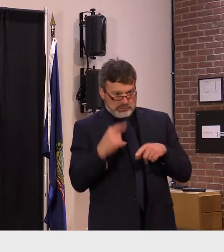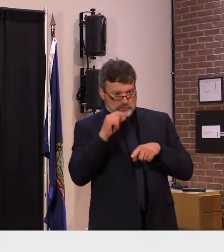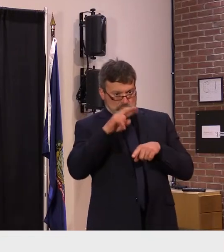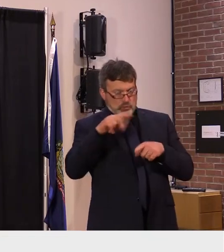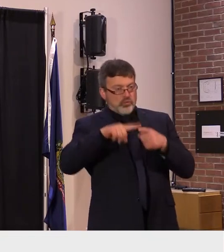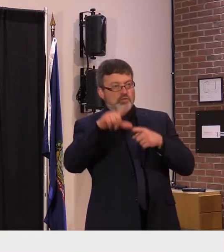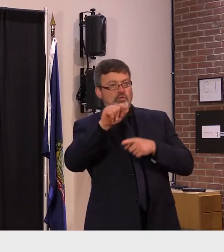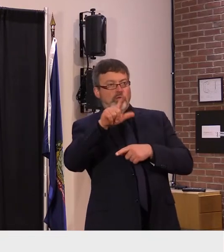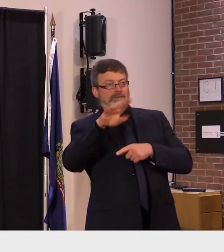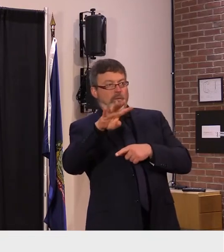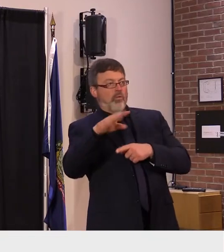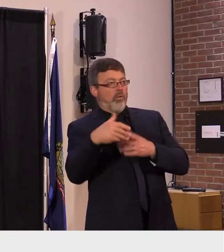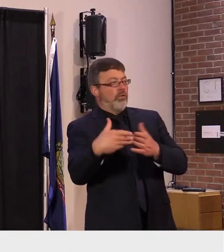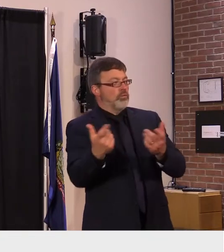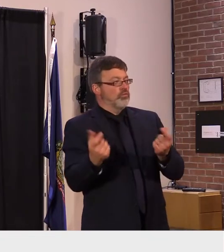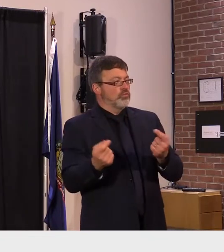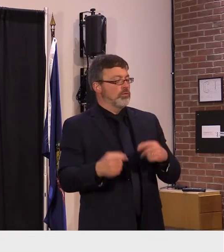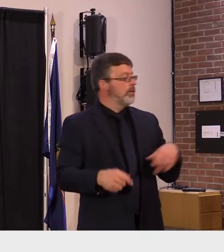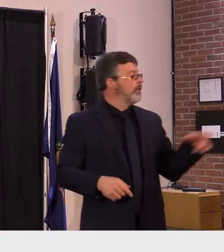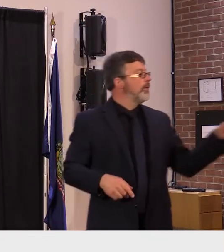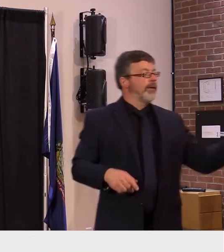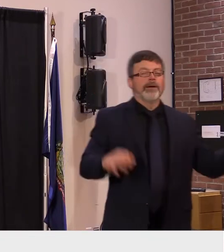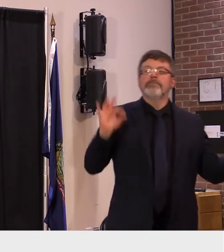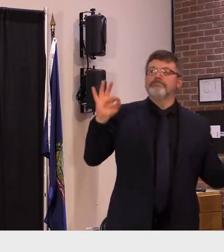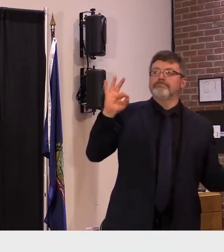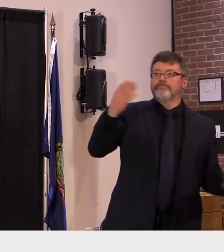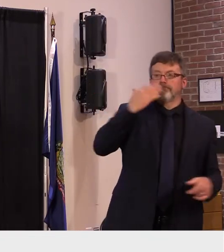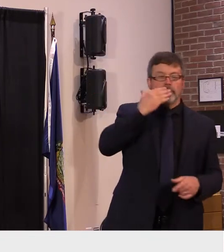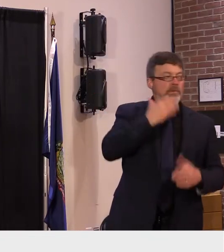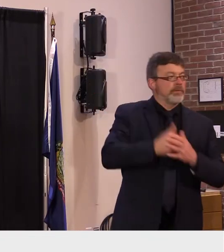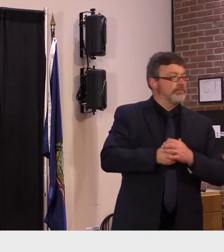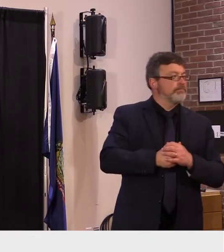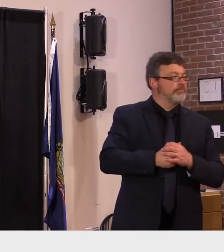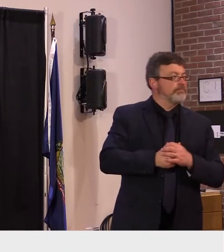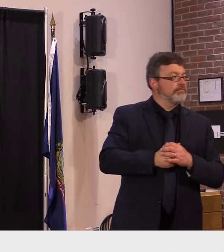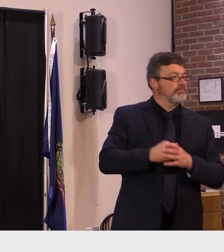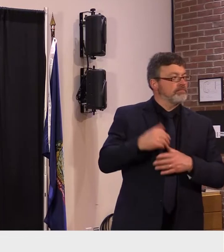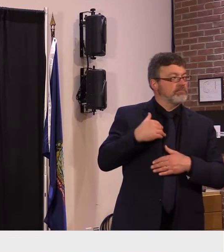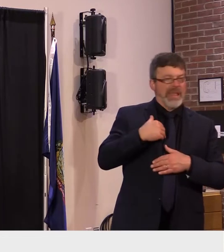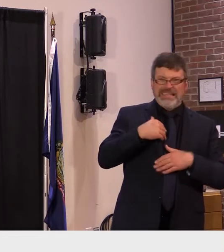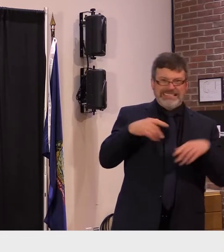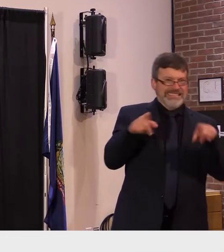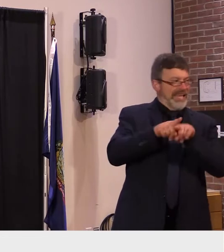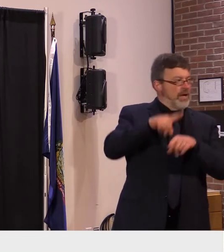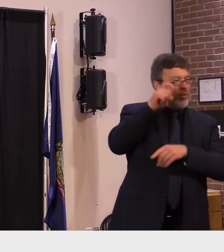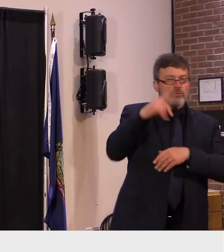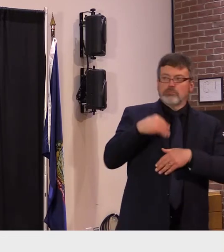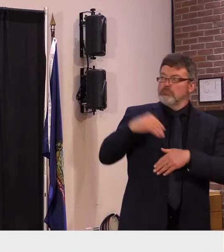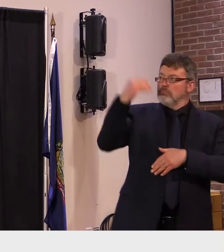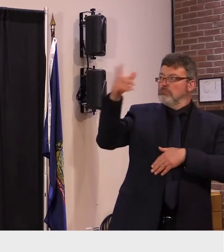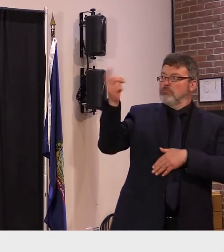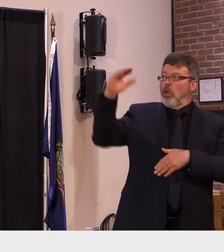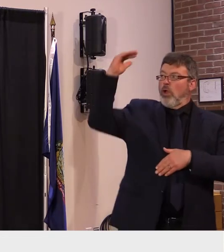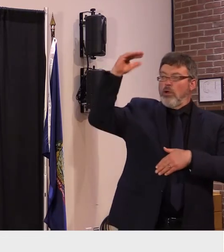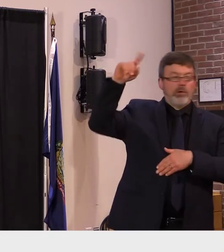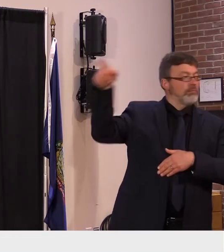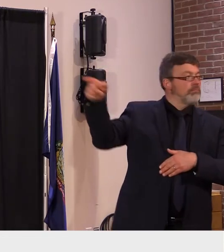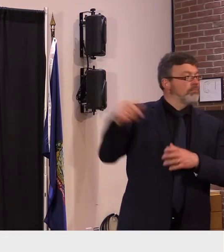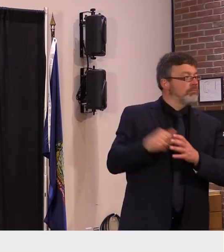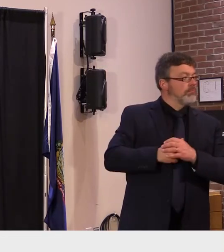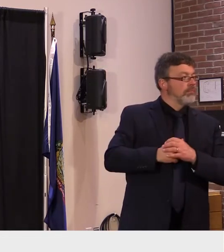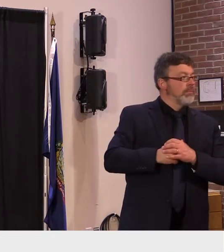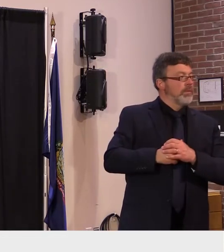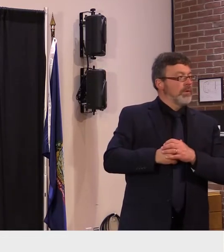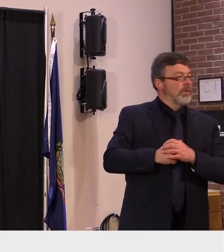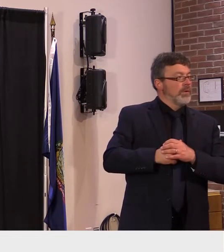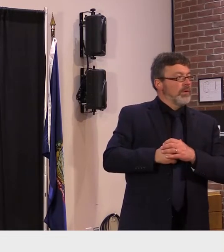and i have a question for dr levine too if i may on the department of health website